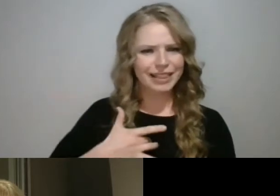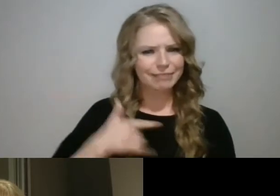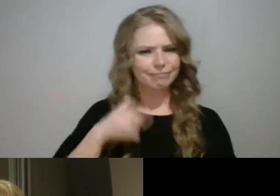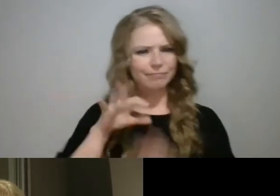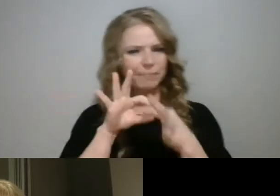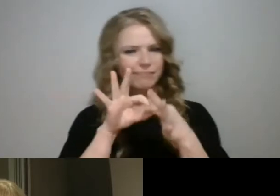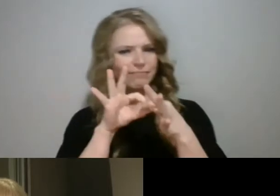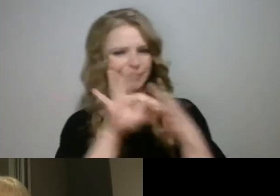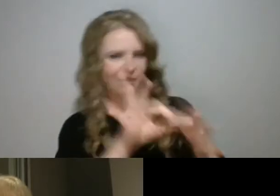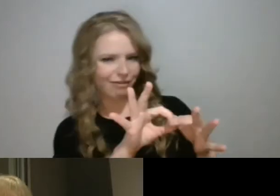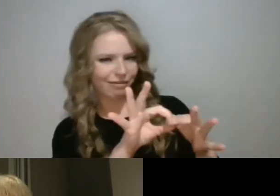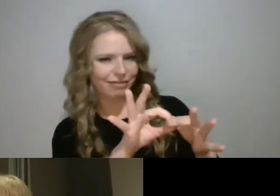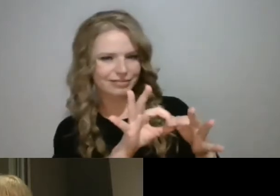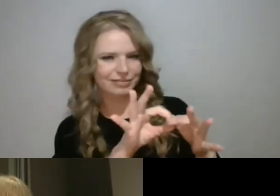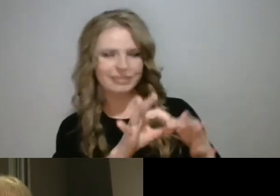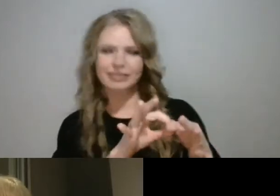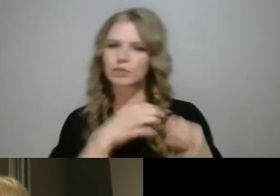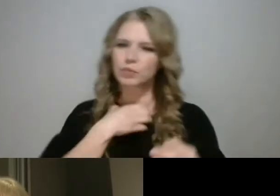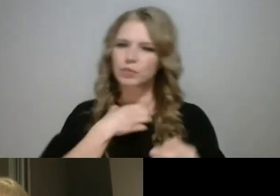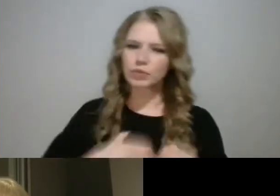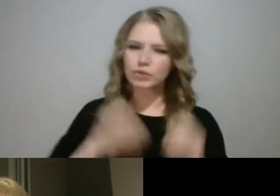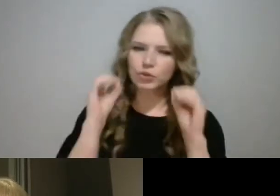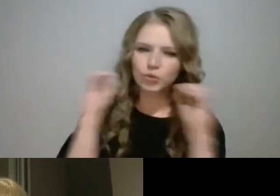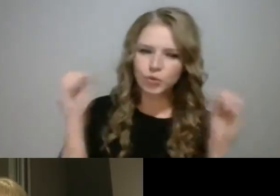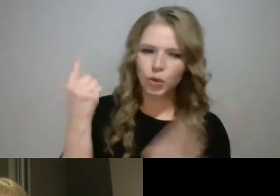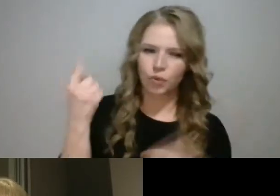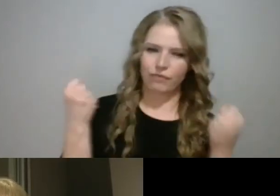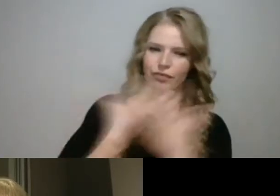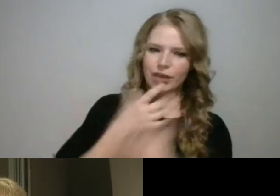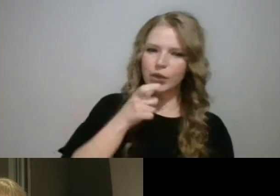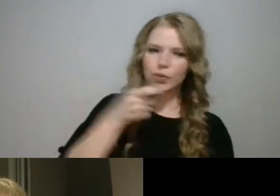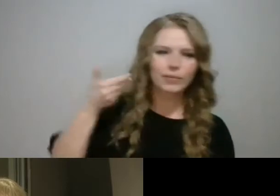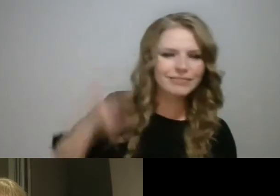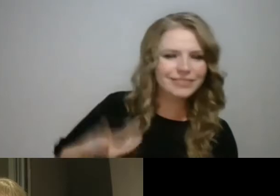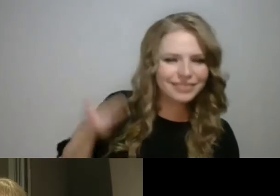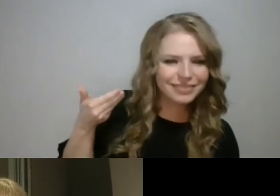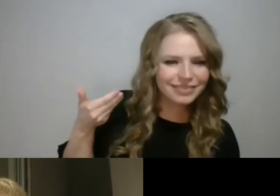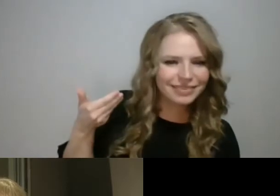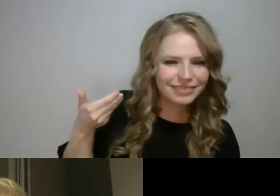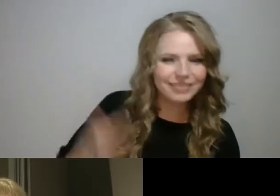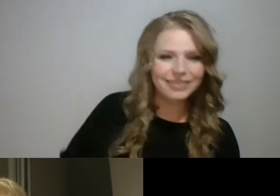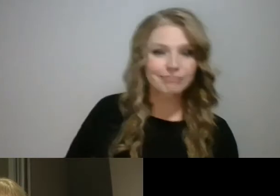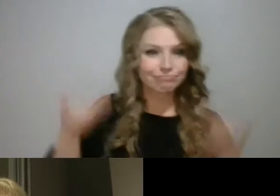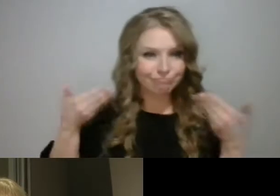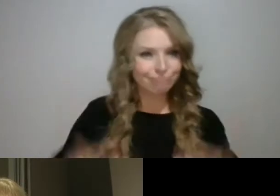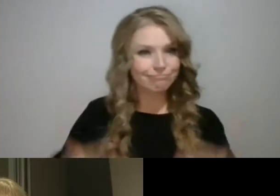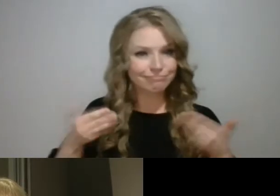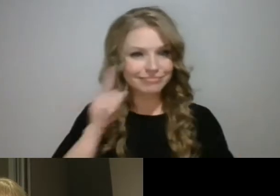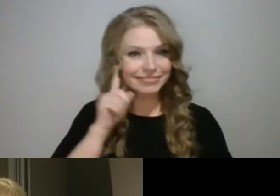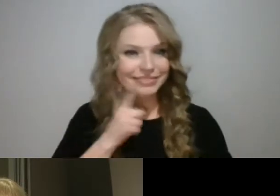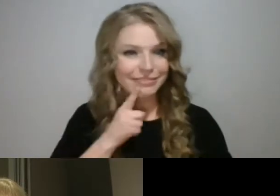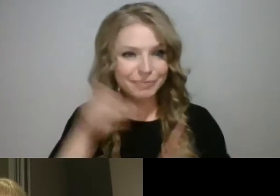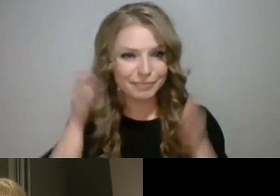I always felt very connected. And I had no fear as a young